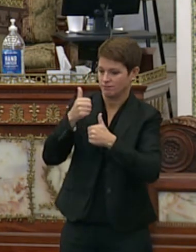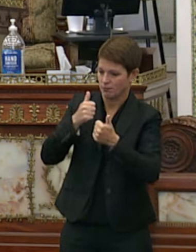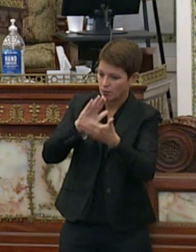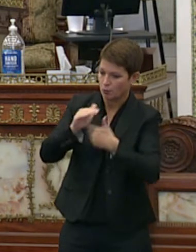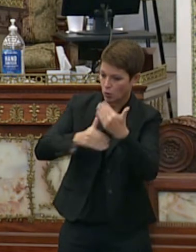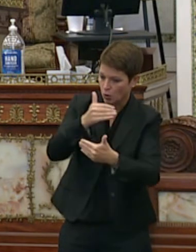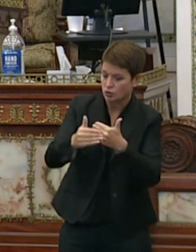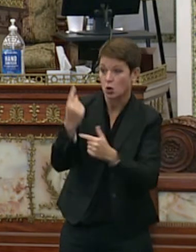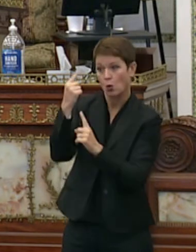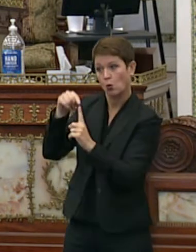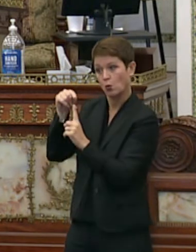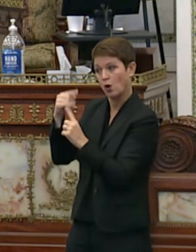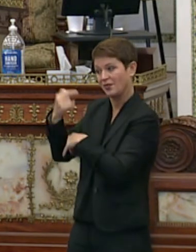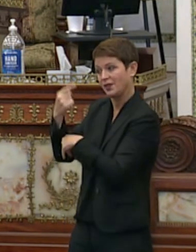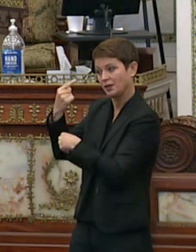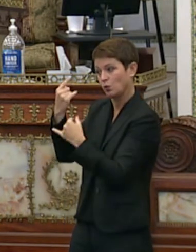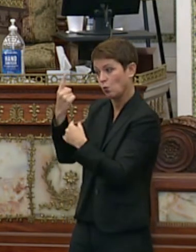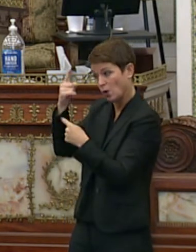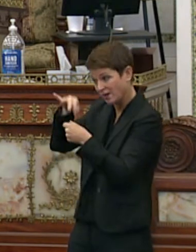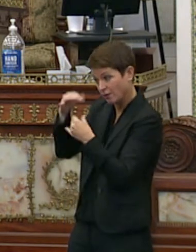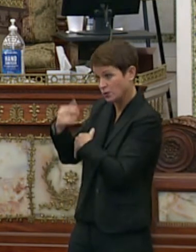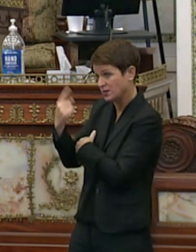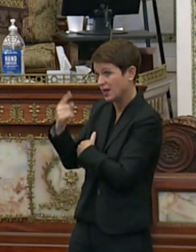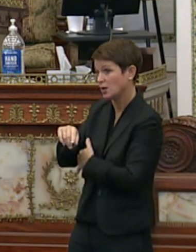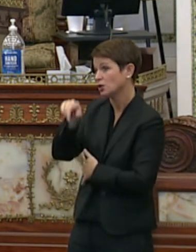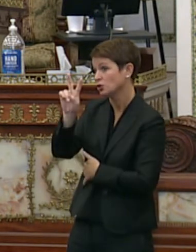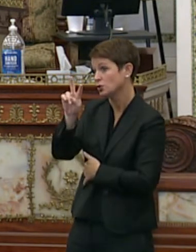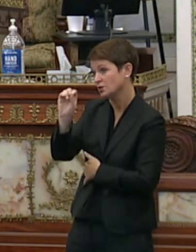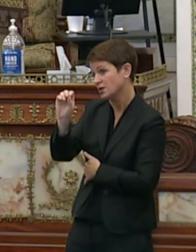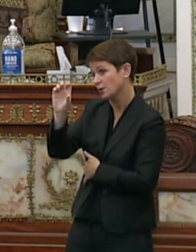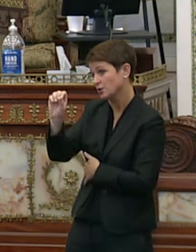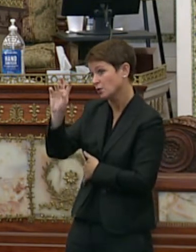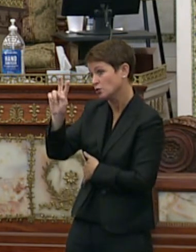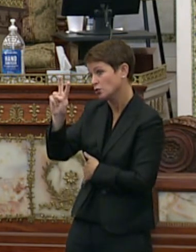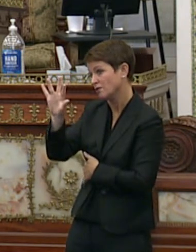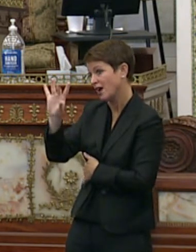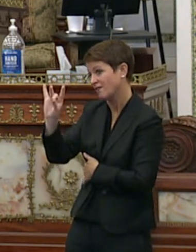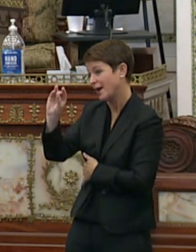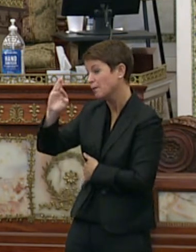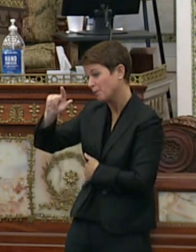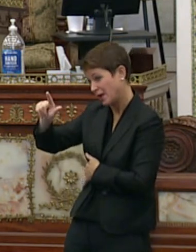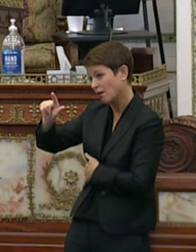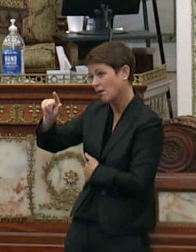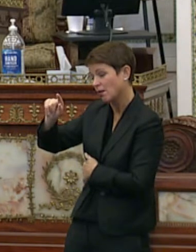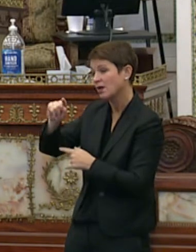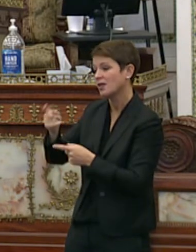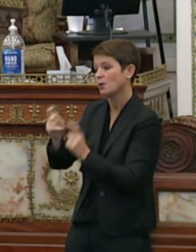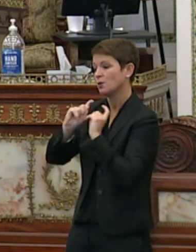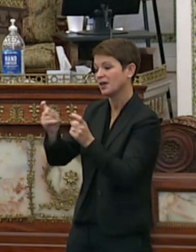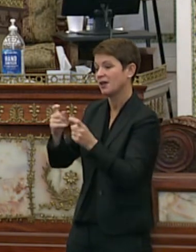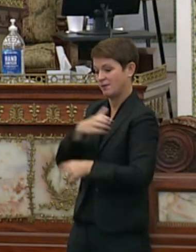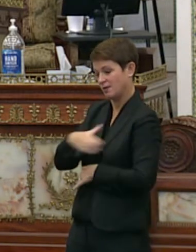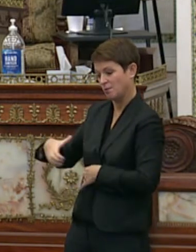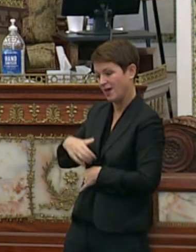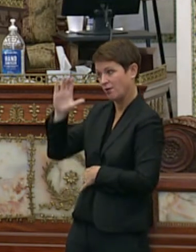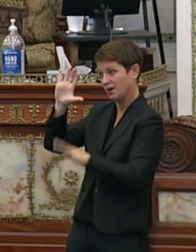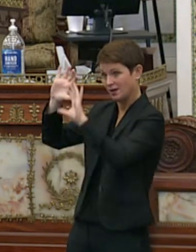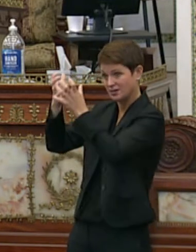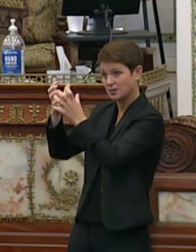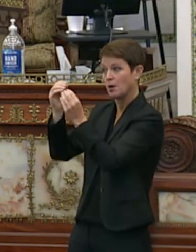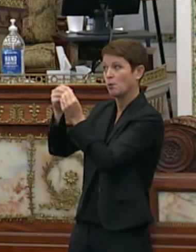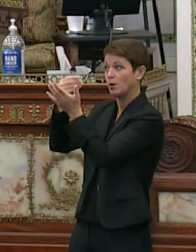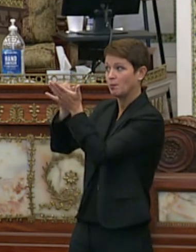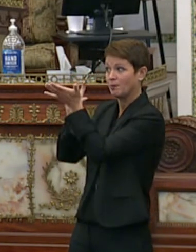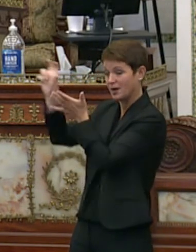consider one item of business bill number two zero zero two five eight which will give the administration additional funding authority